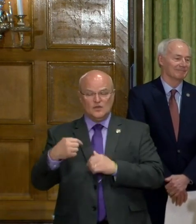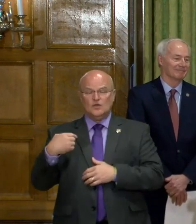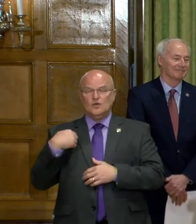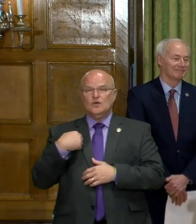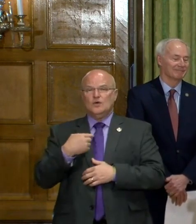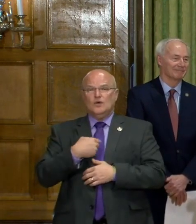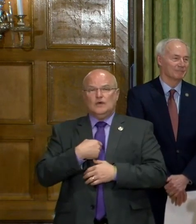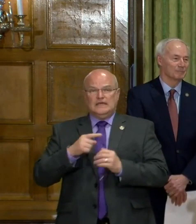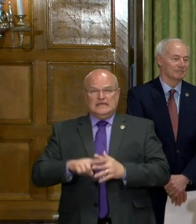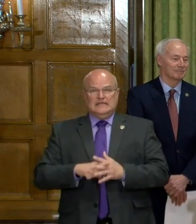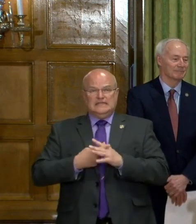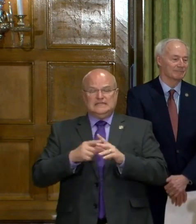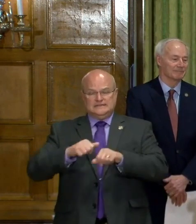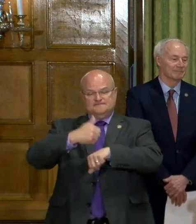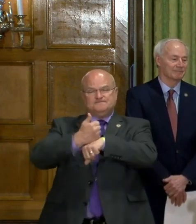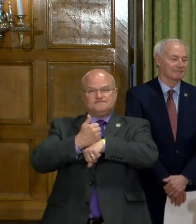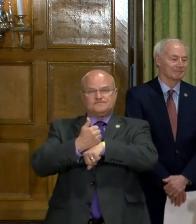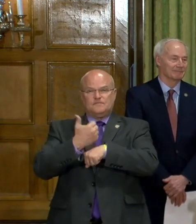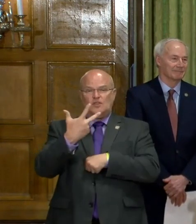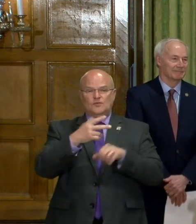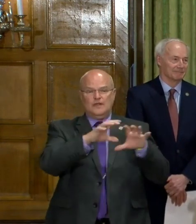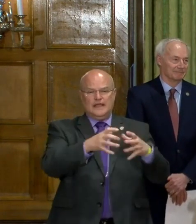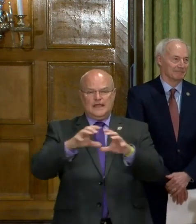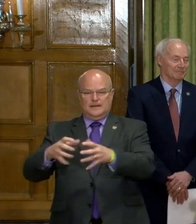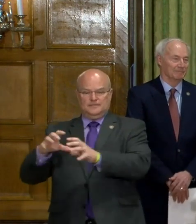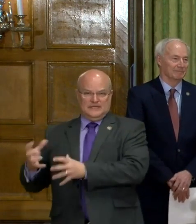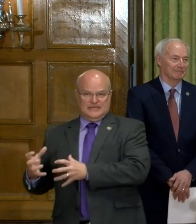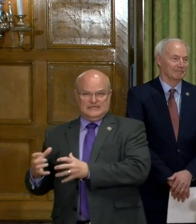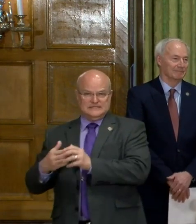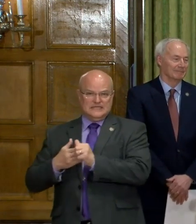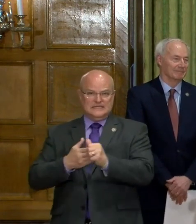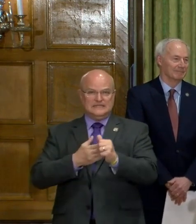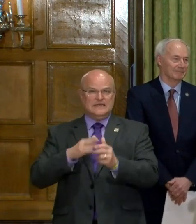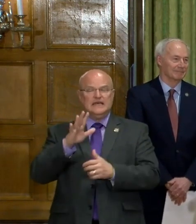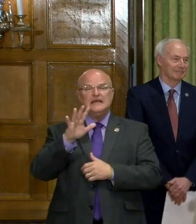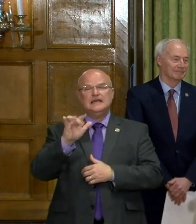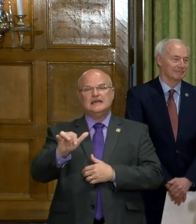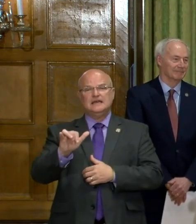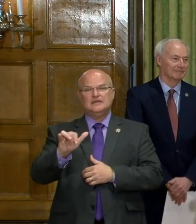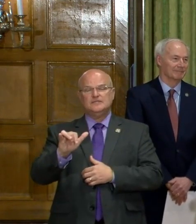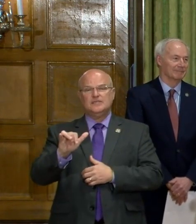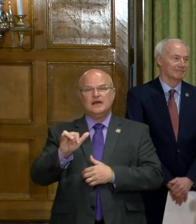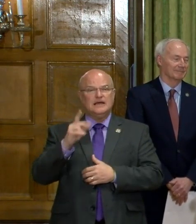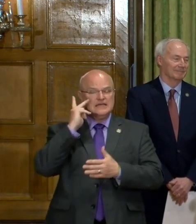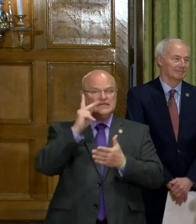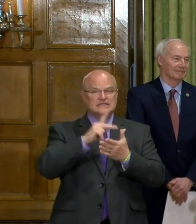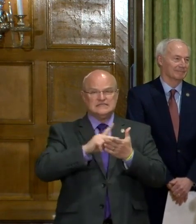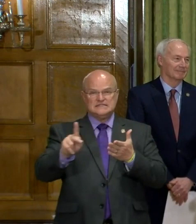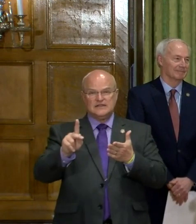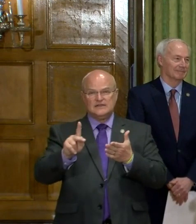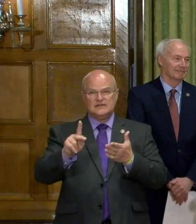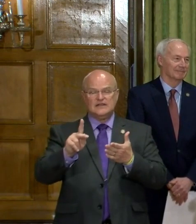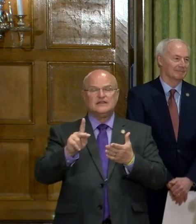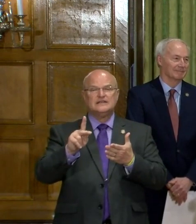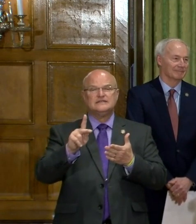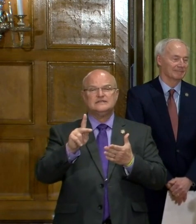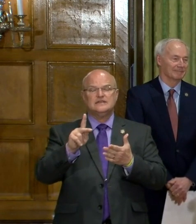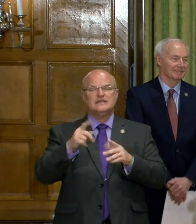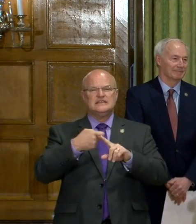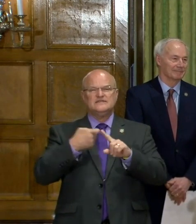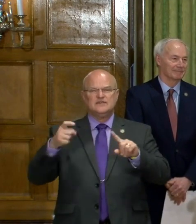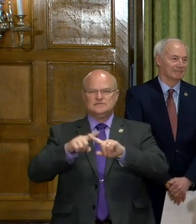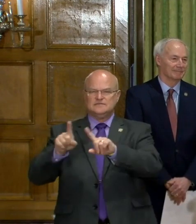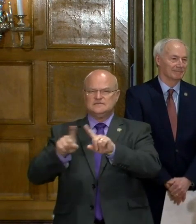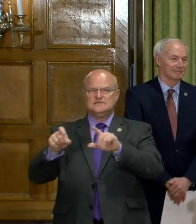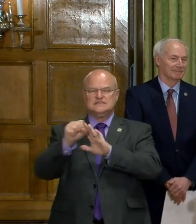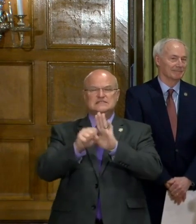We initially created three committees, led by cabinet secretaries from